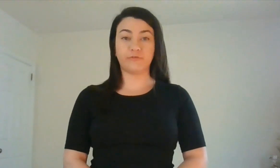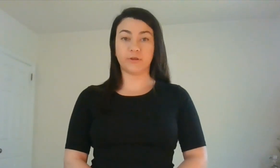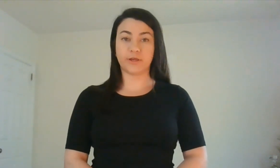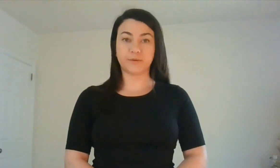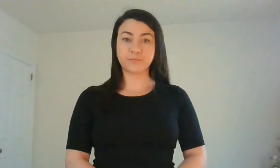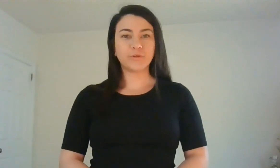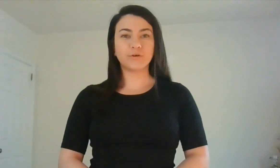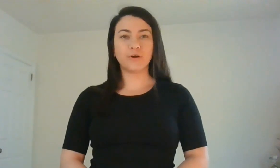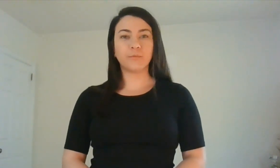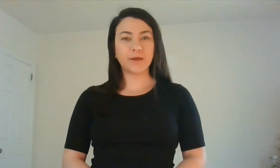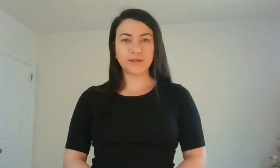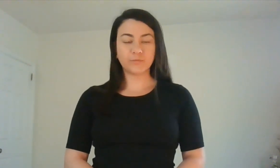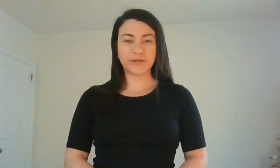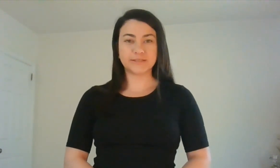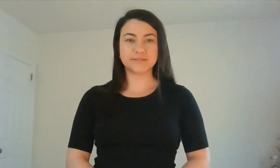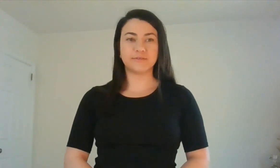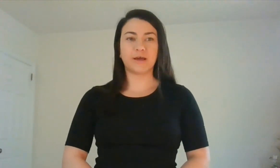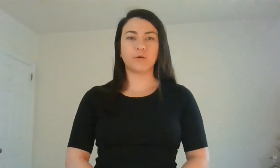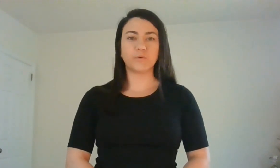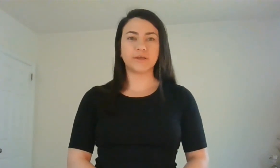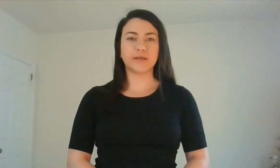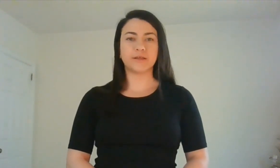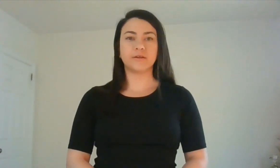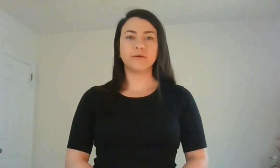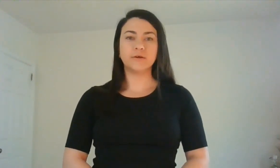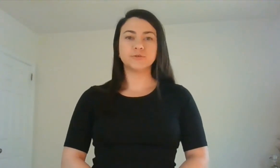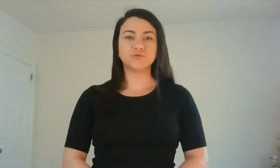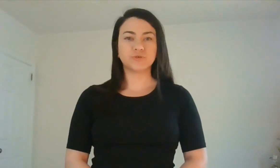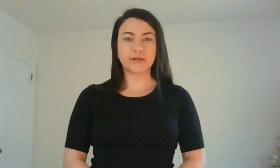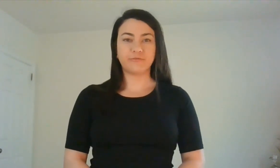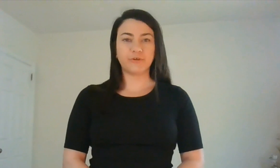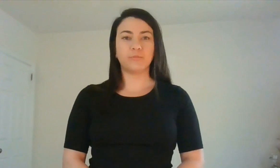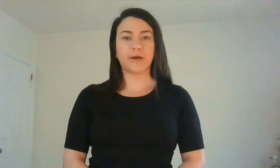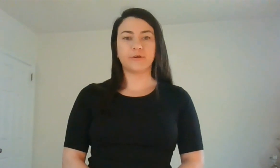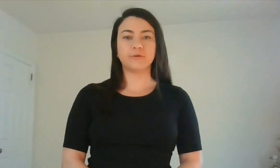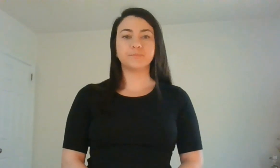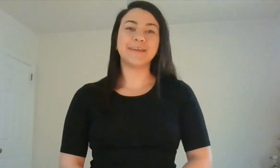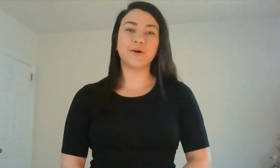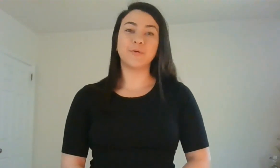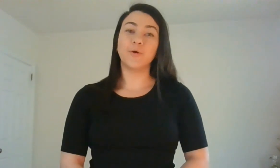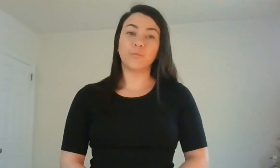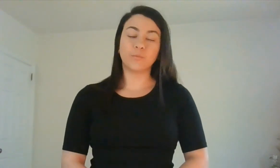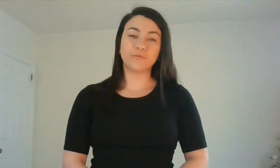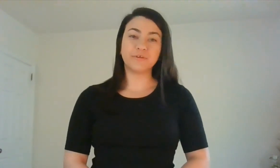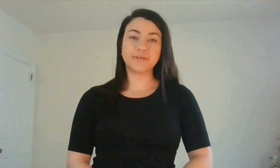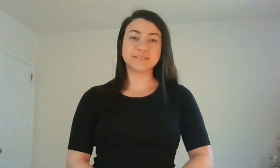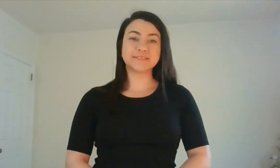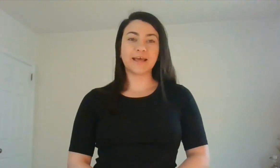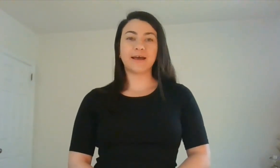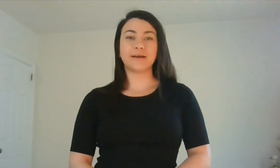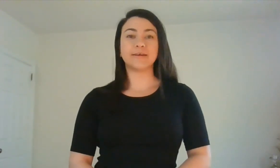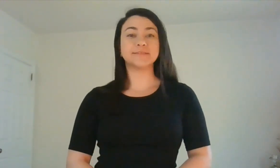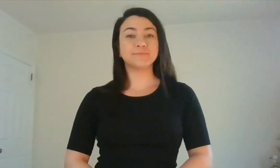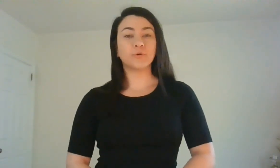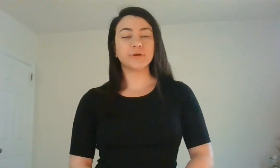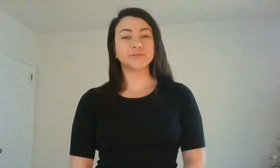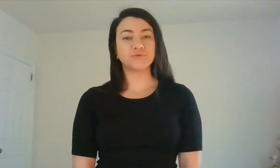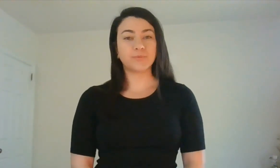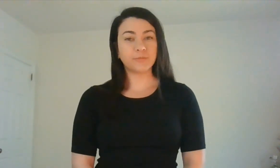feeling. There are many ways that we can try to feel better. Now, when we're feeling sad, it's important to remember